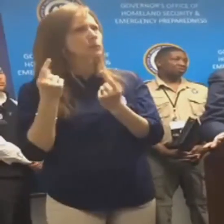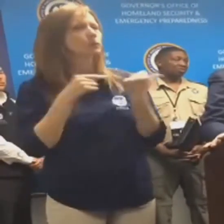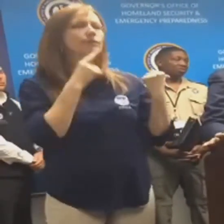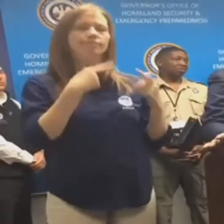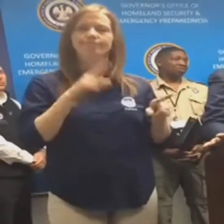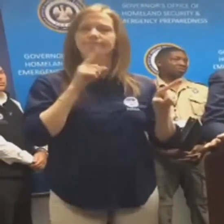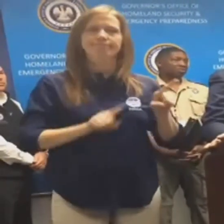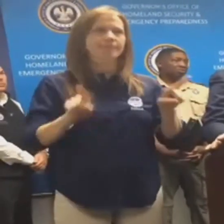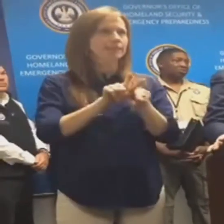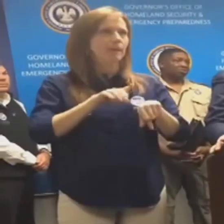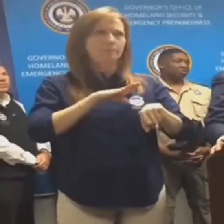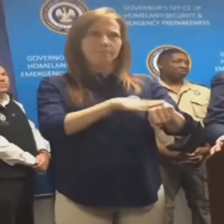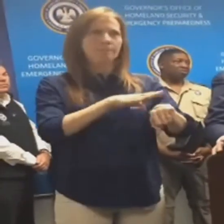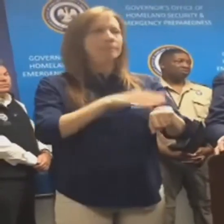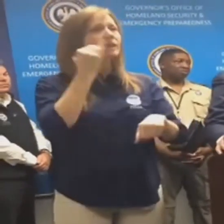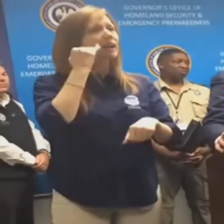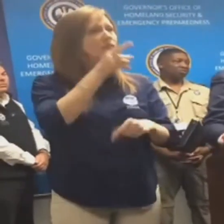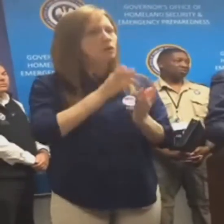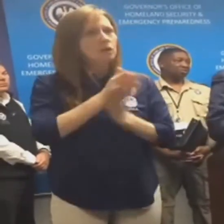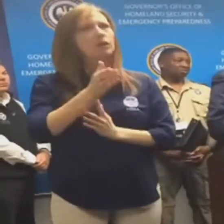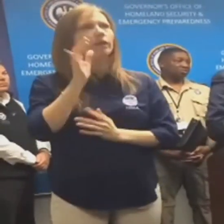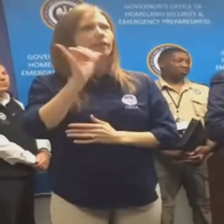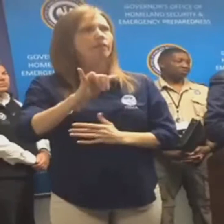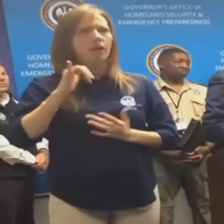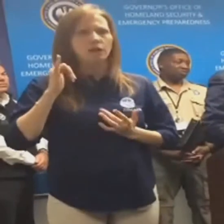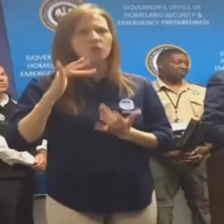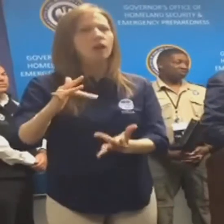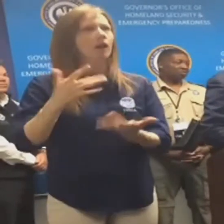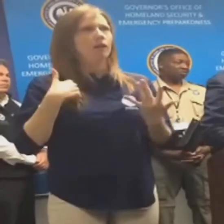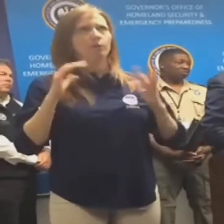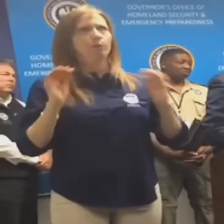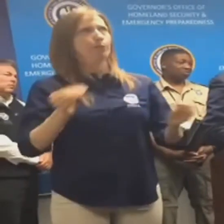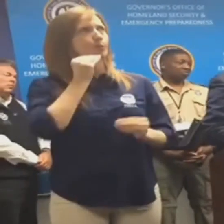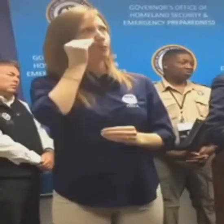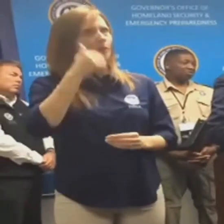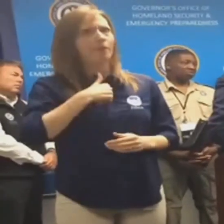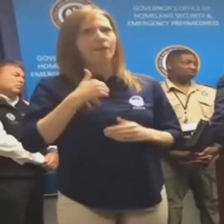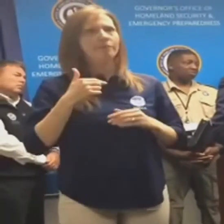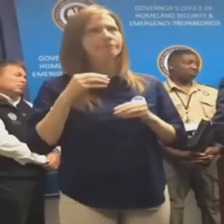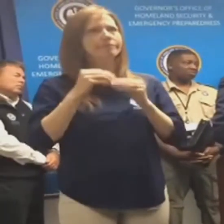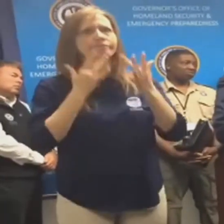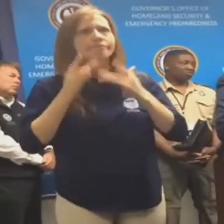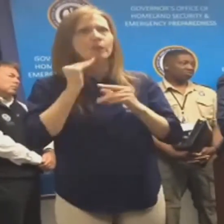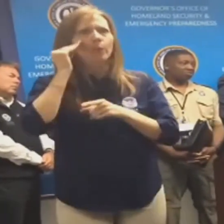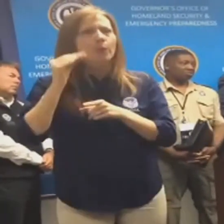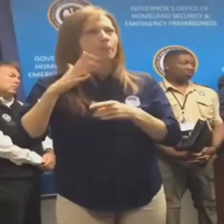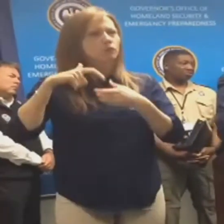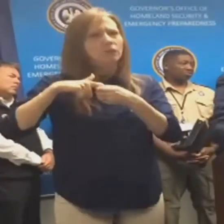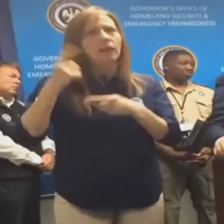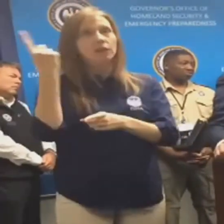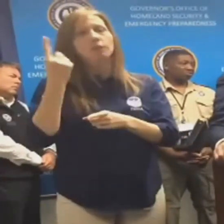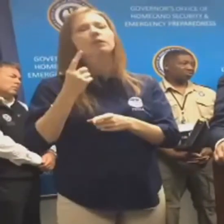I have the same advice. If they have the ability to stay the night with a friend, relative, or neighbor who has